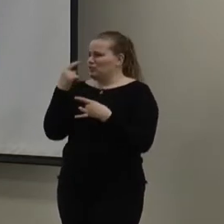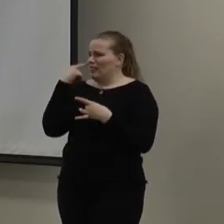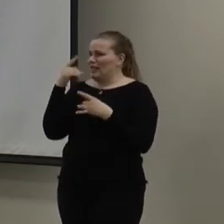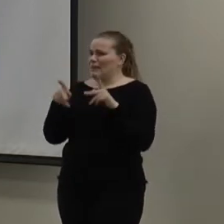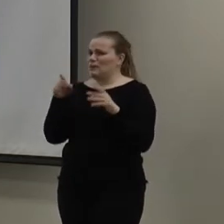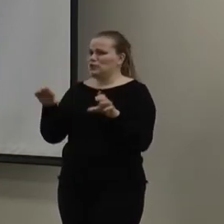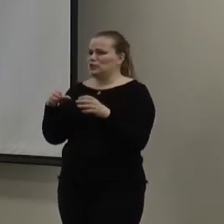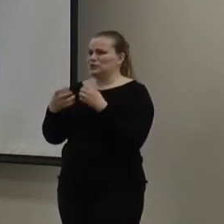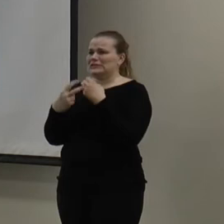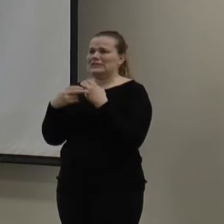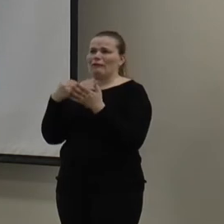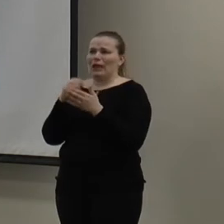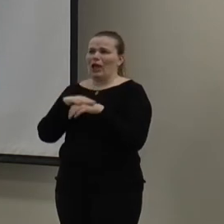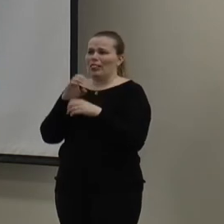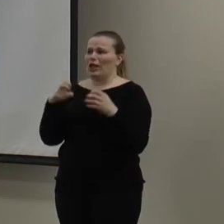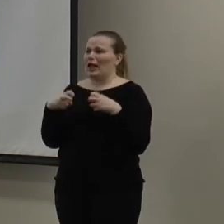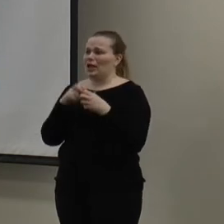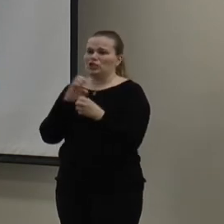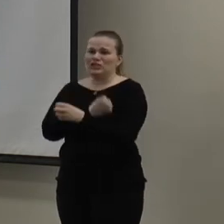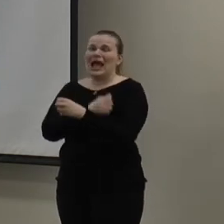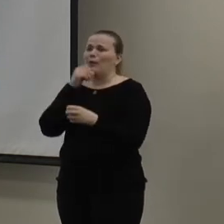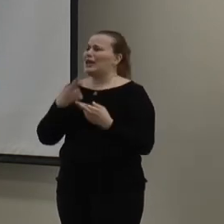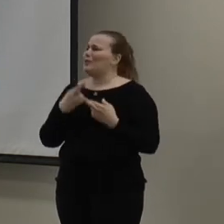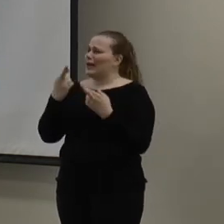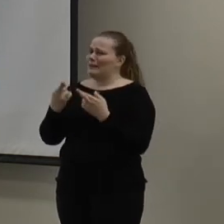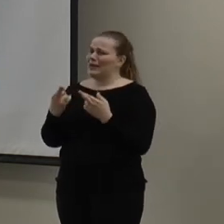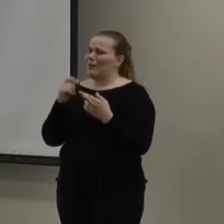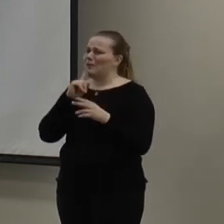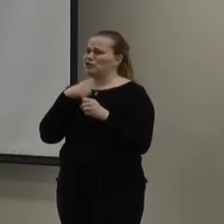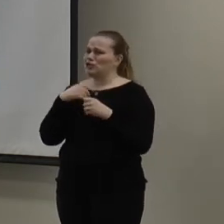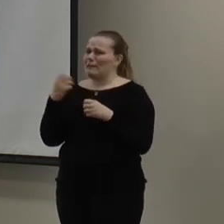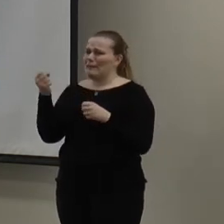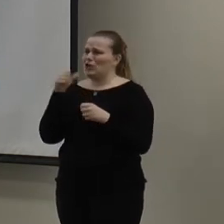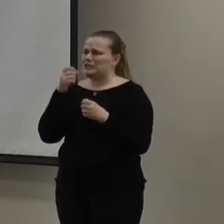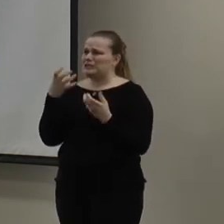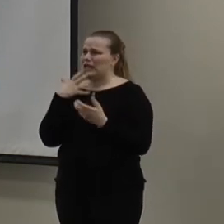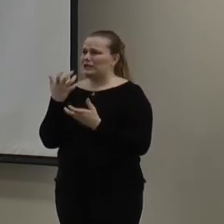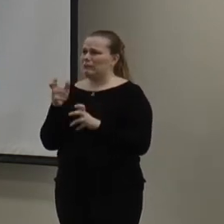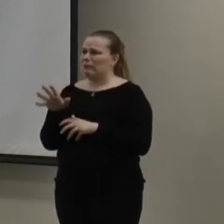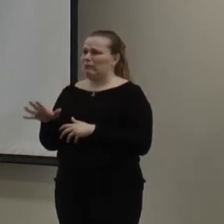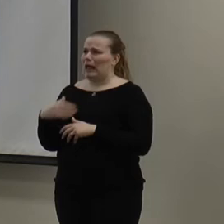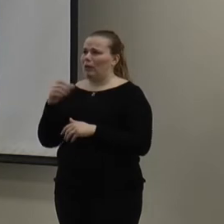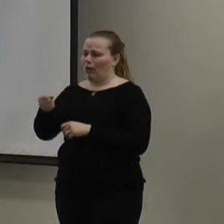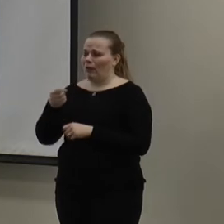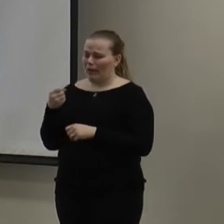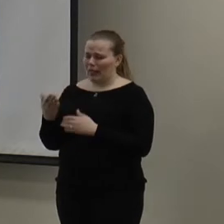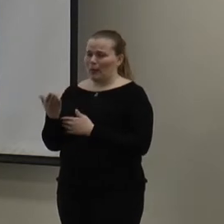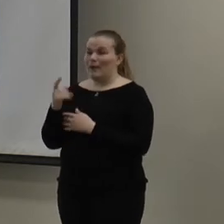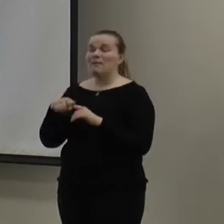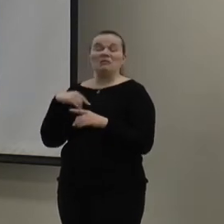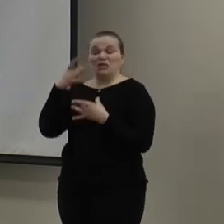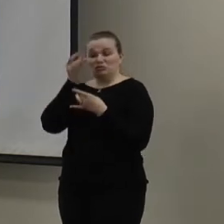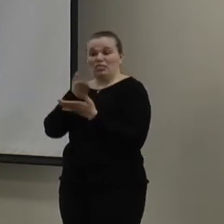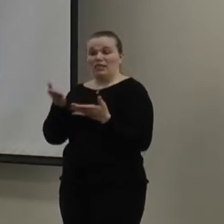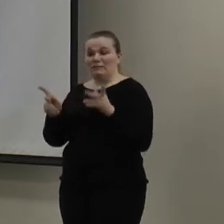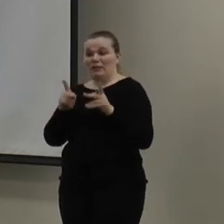things people do to save money on their energy. I would not recommend that. I like to make sure that my milk is not boiled. But it was just kind of an interesting